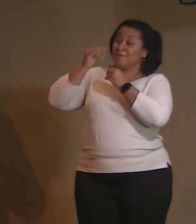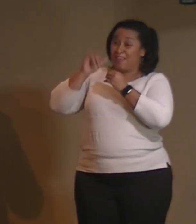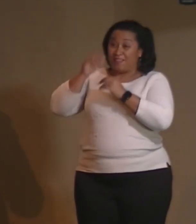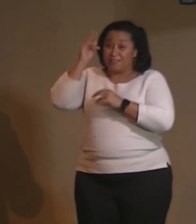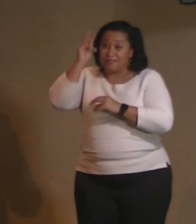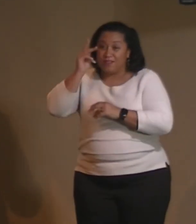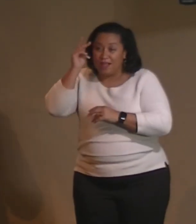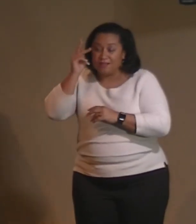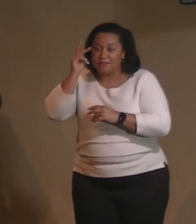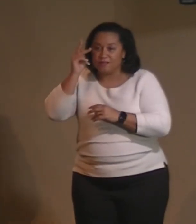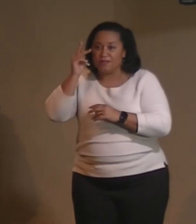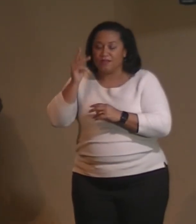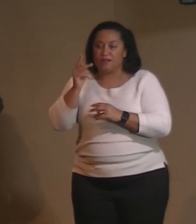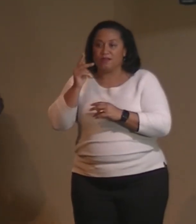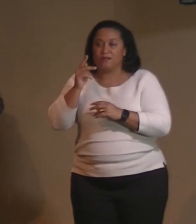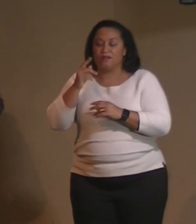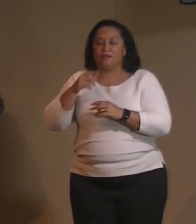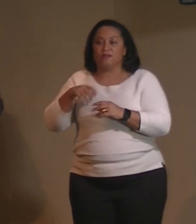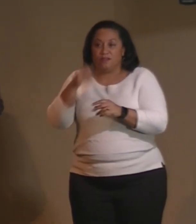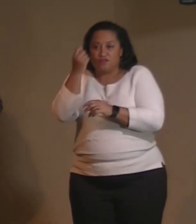you are God.